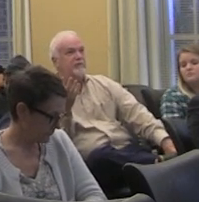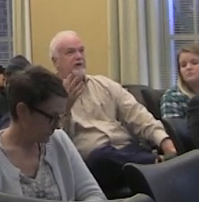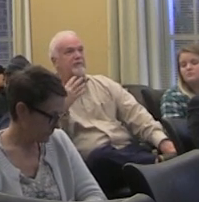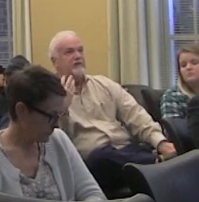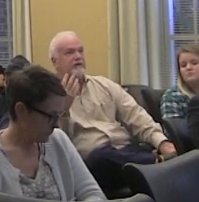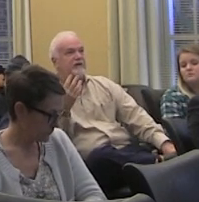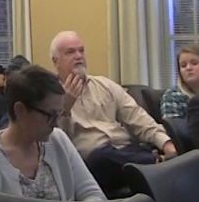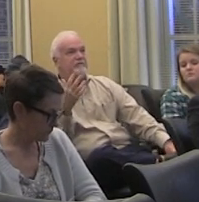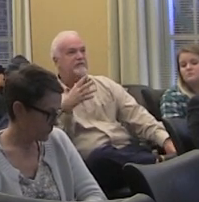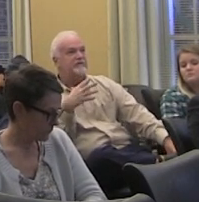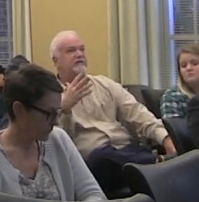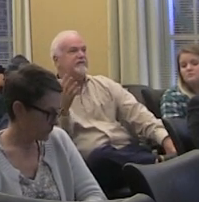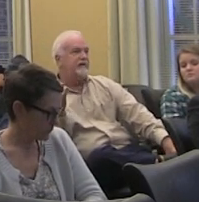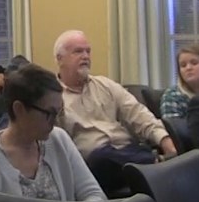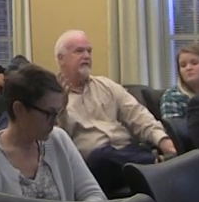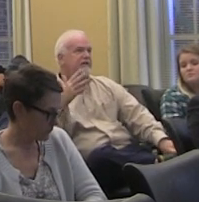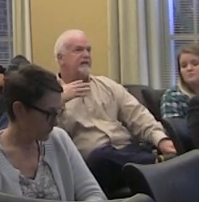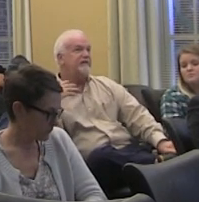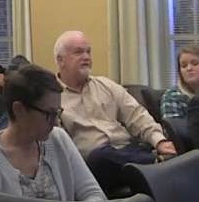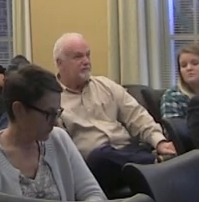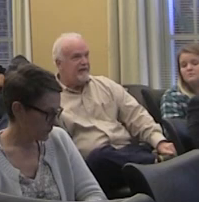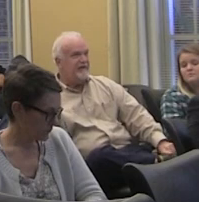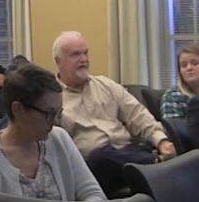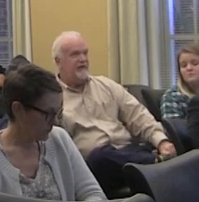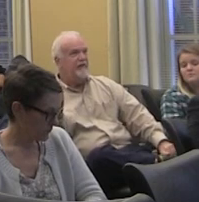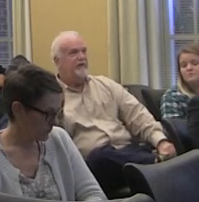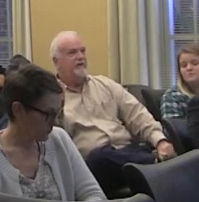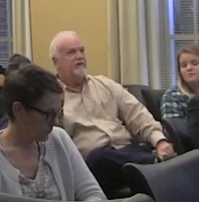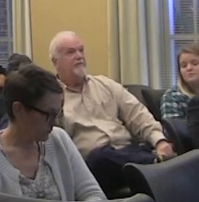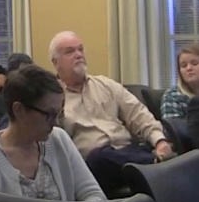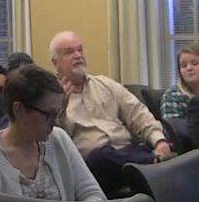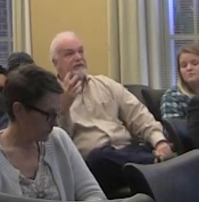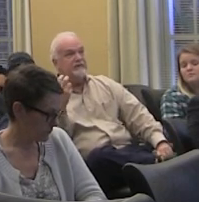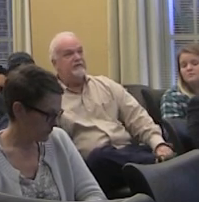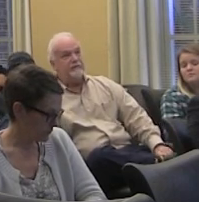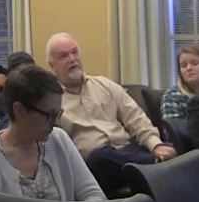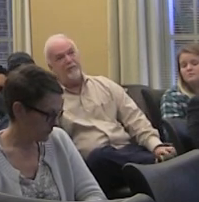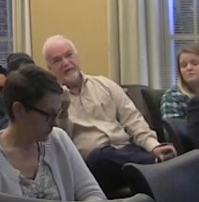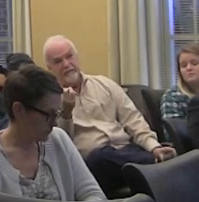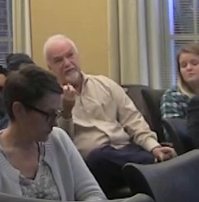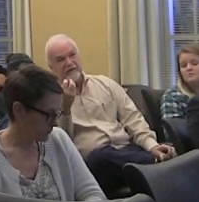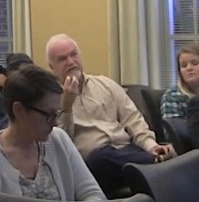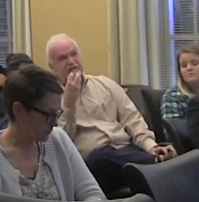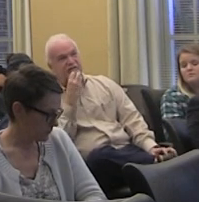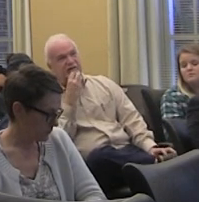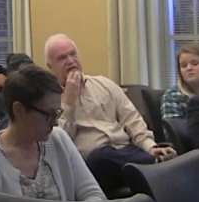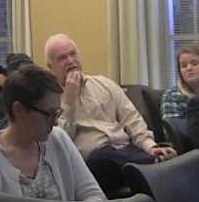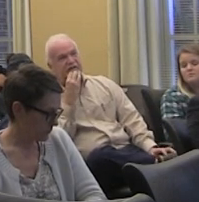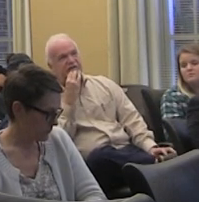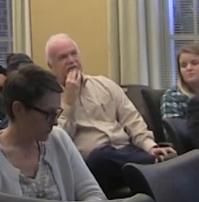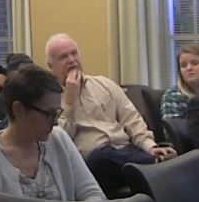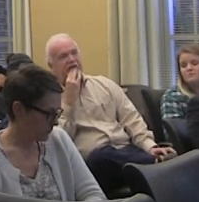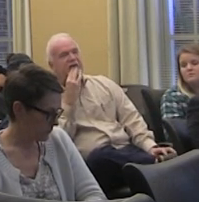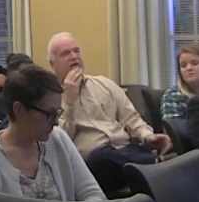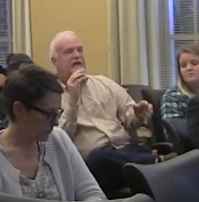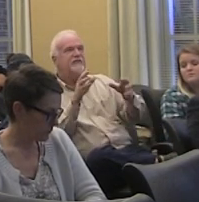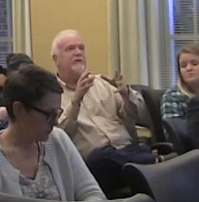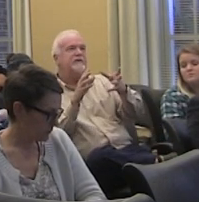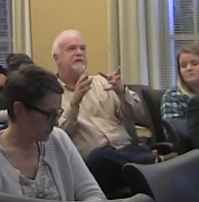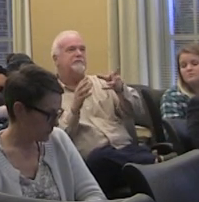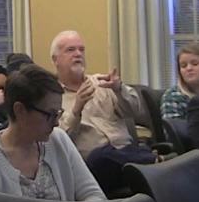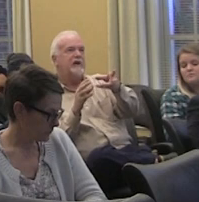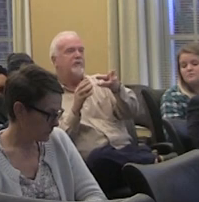jewish people coming to the country but since then they've expanded their mission to helping immigrants integrate into the country